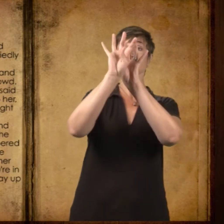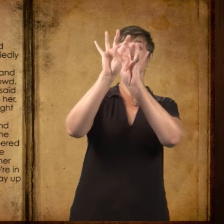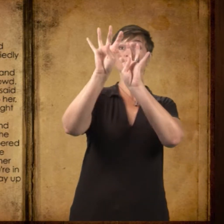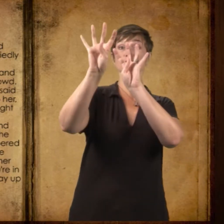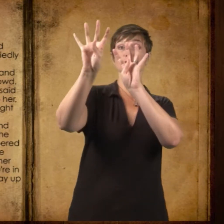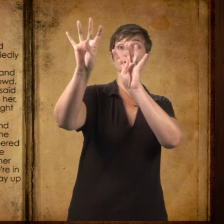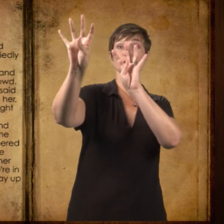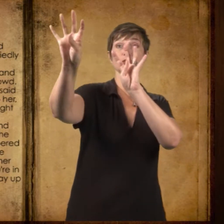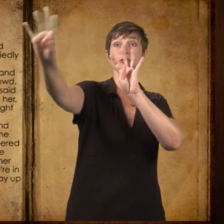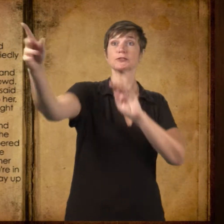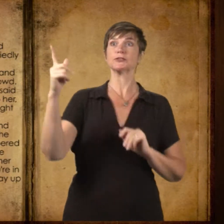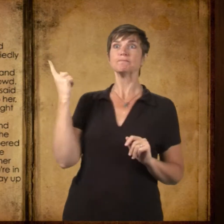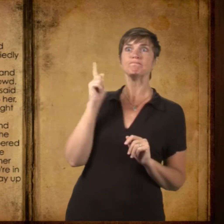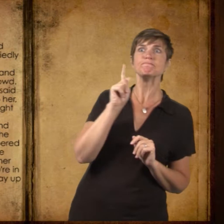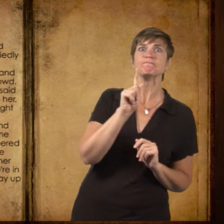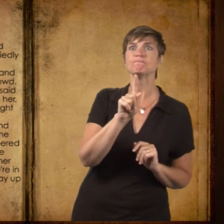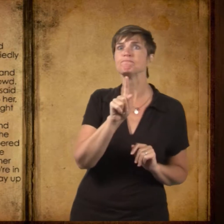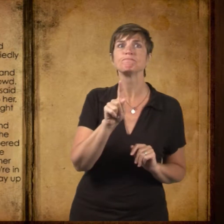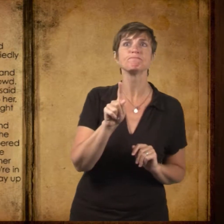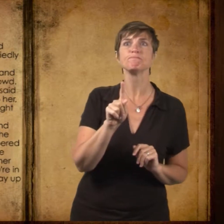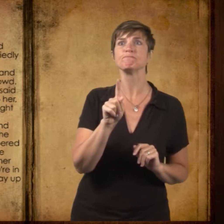and slid into place in the back of the crowd.